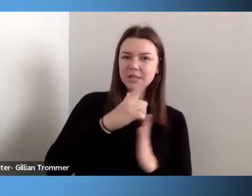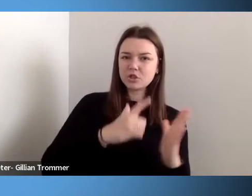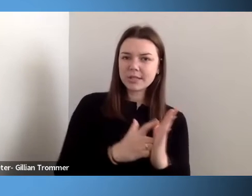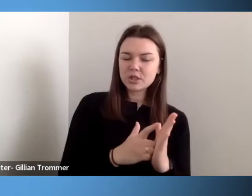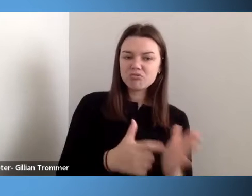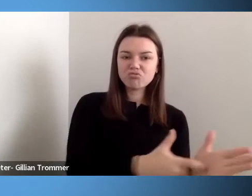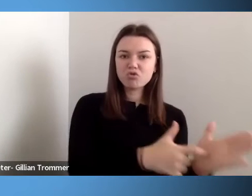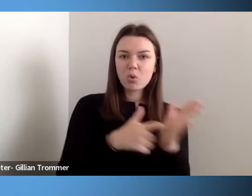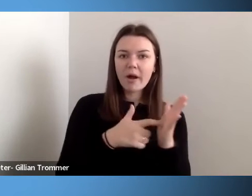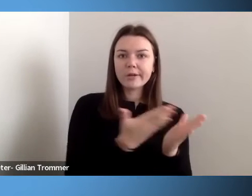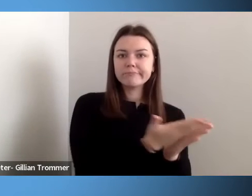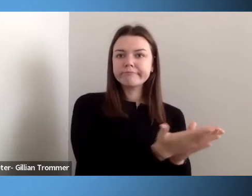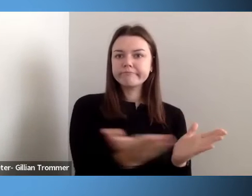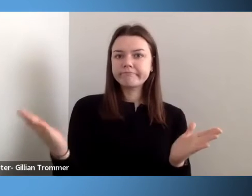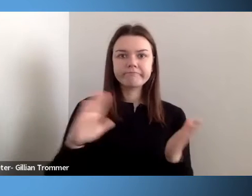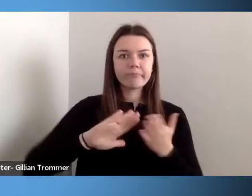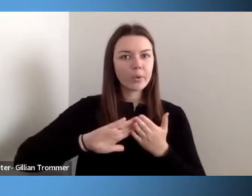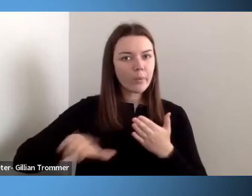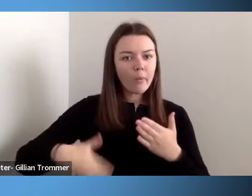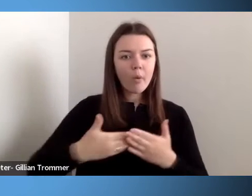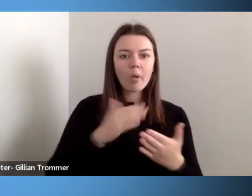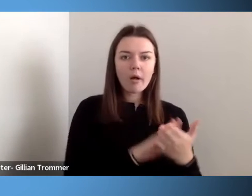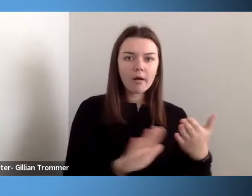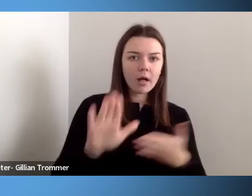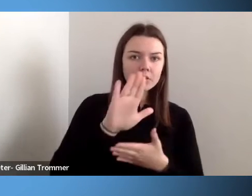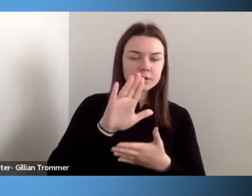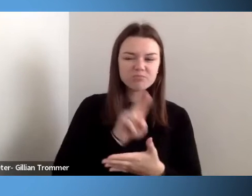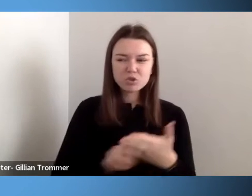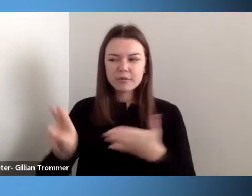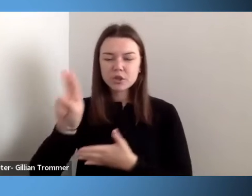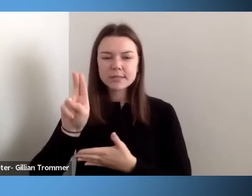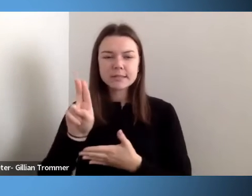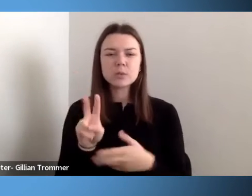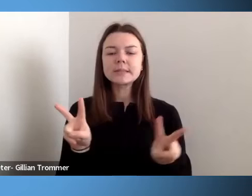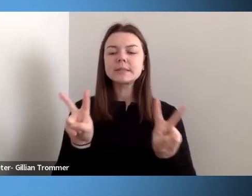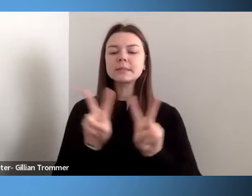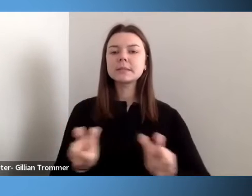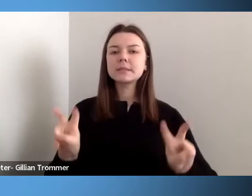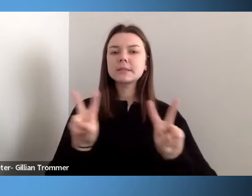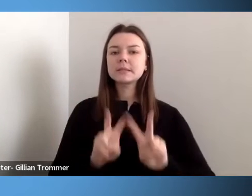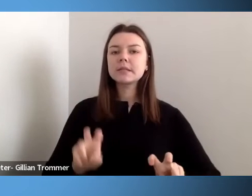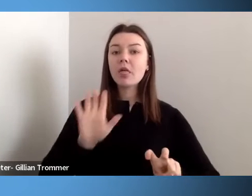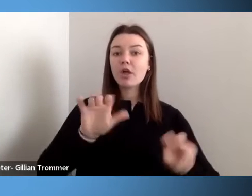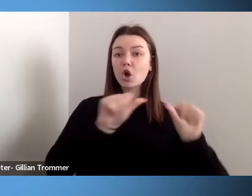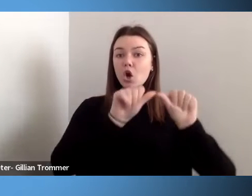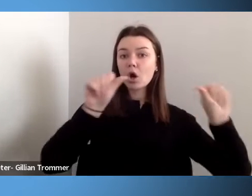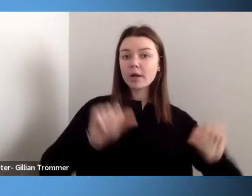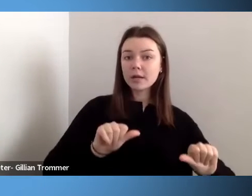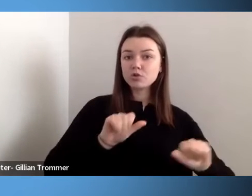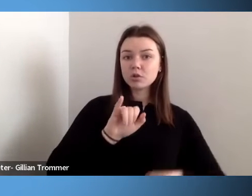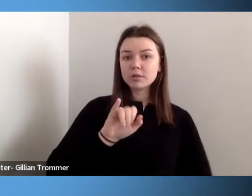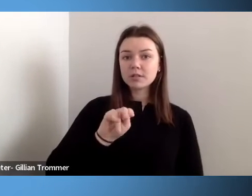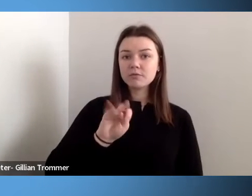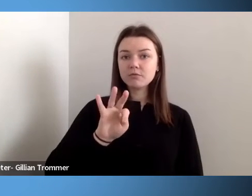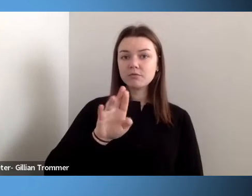universities to take a deep dive into their architectural infrastructure, accommodation